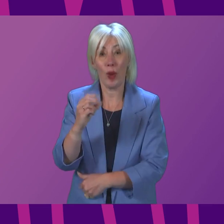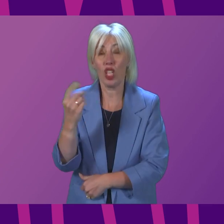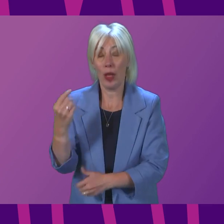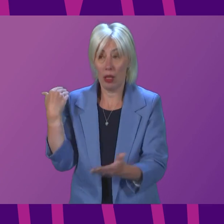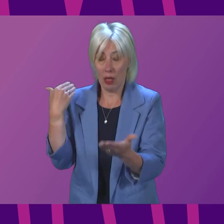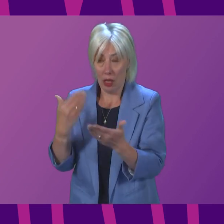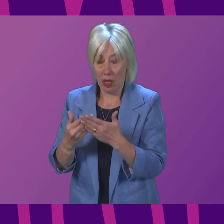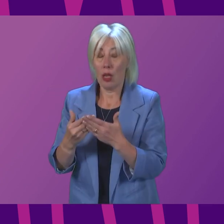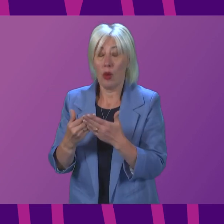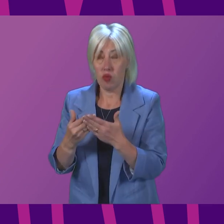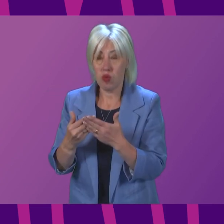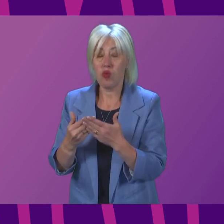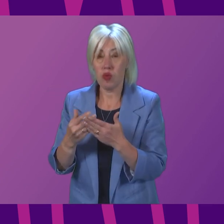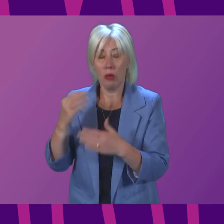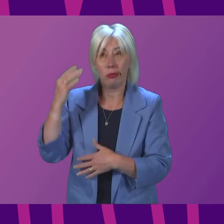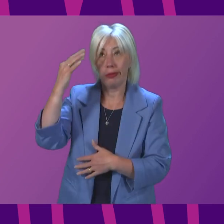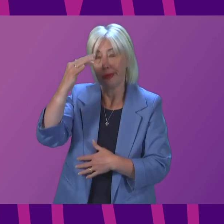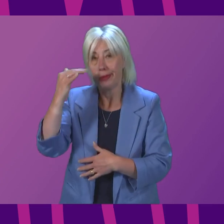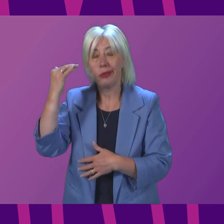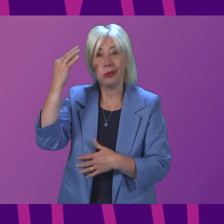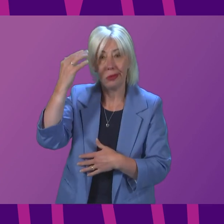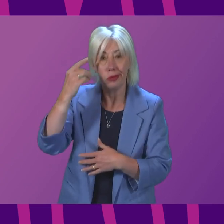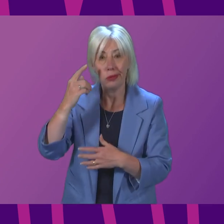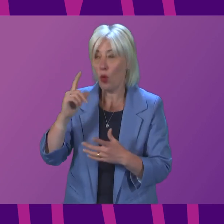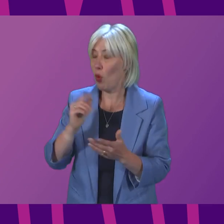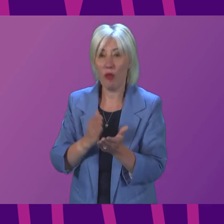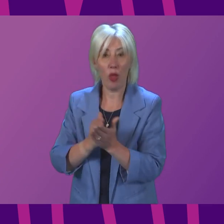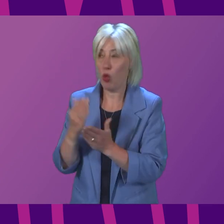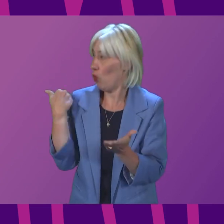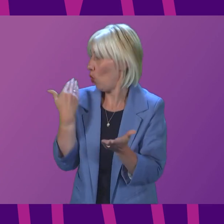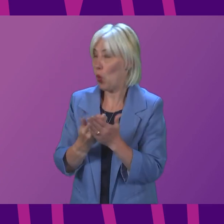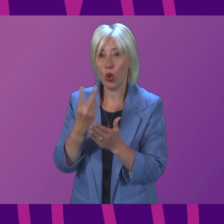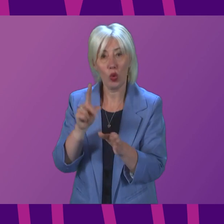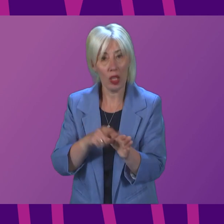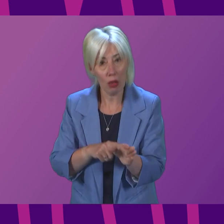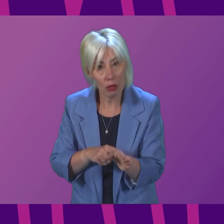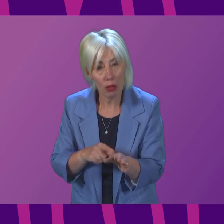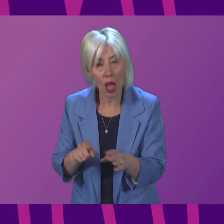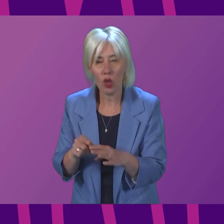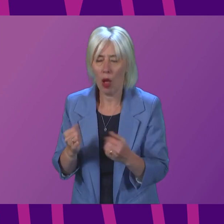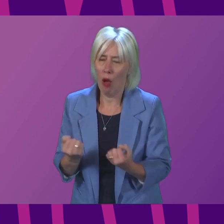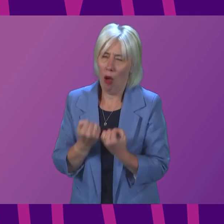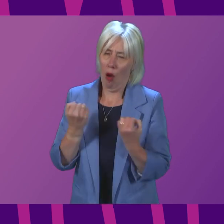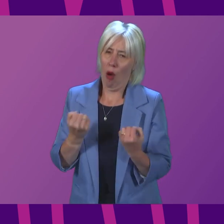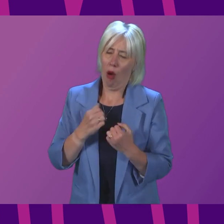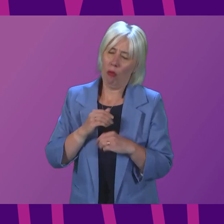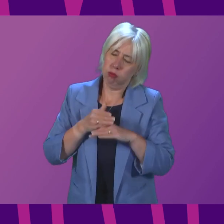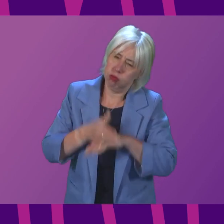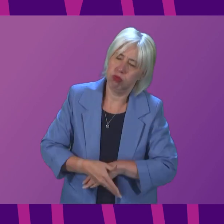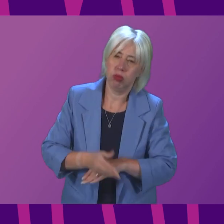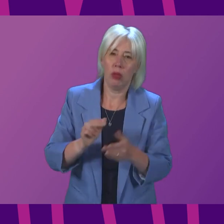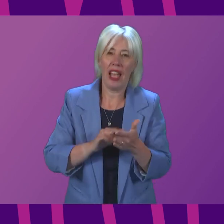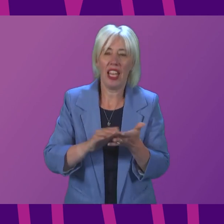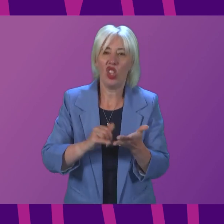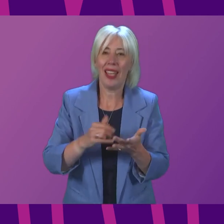thoughts inevitably turn to reflection on what we have all been through and to the heroic efforts of our NHS staff